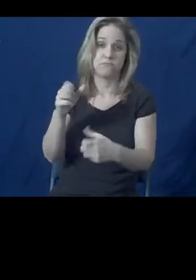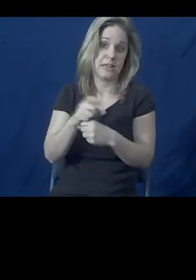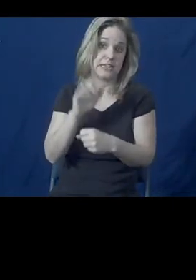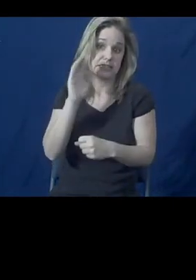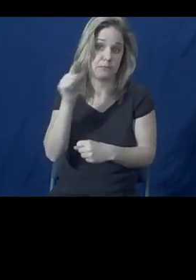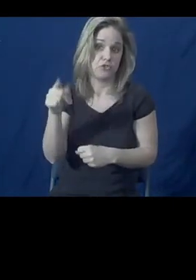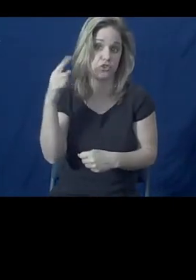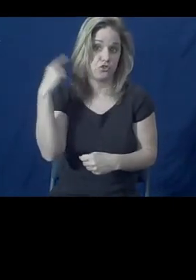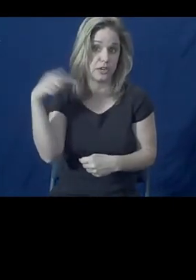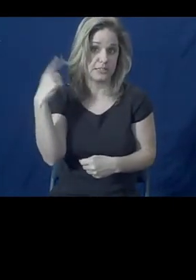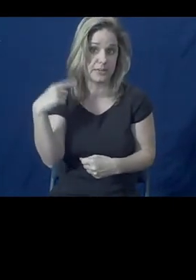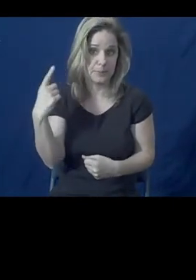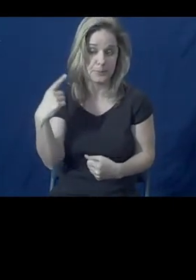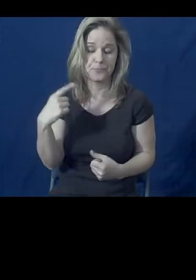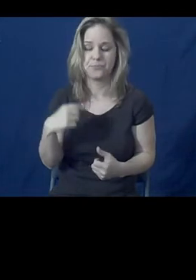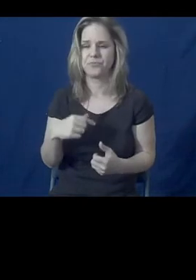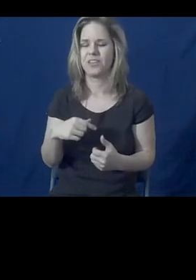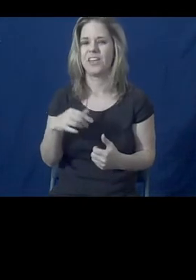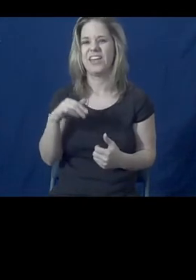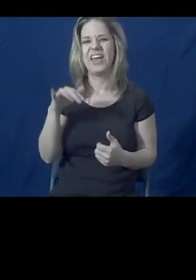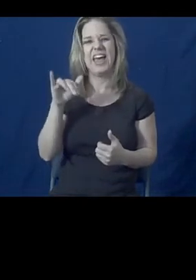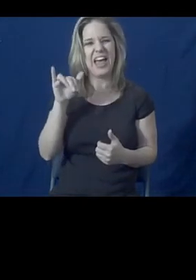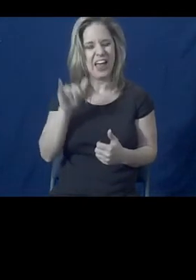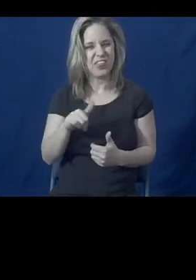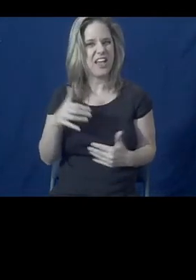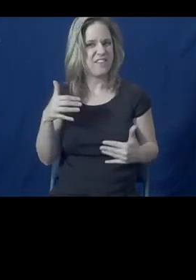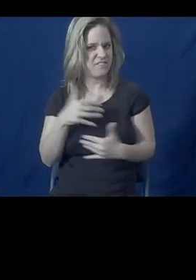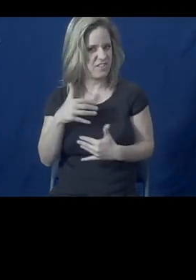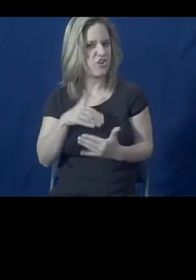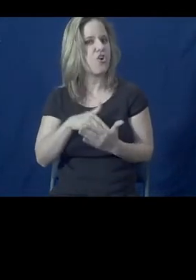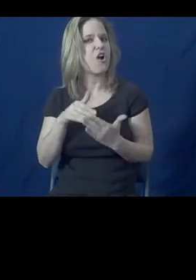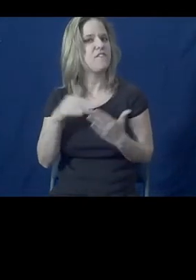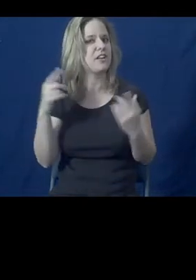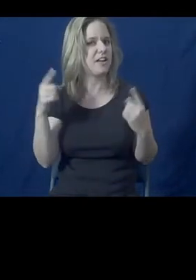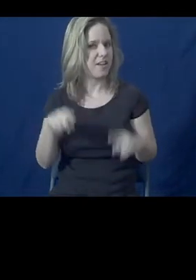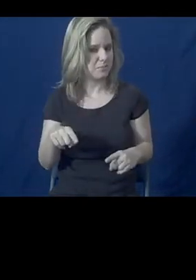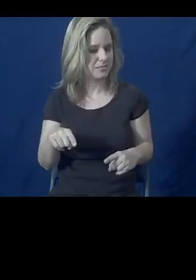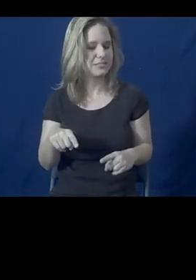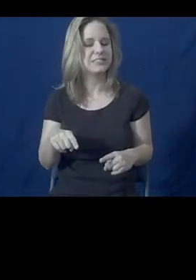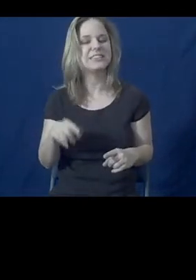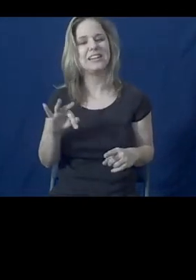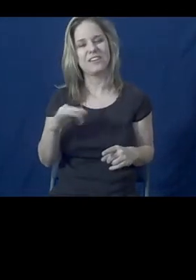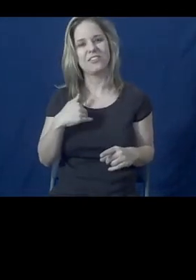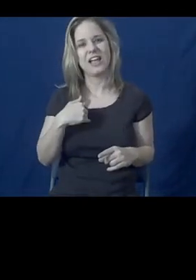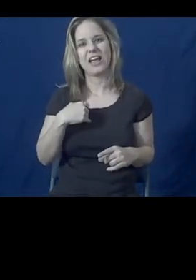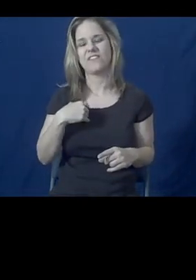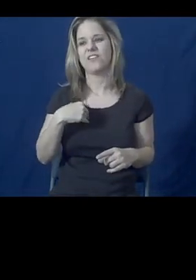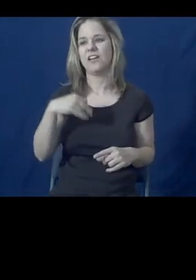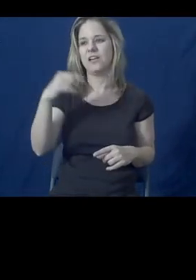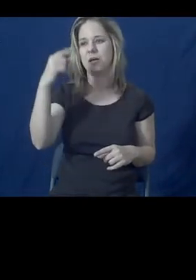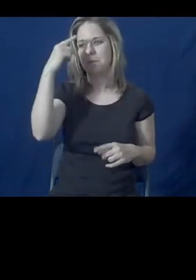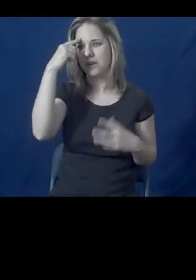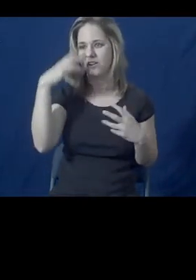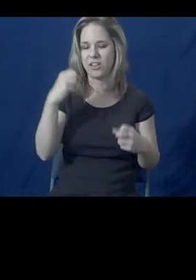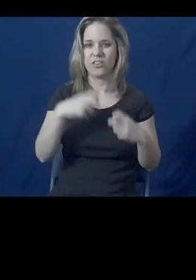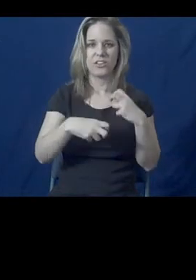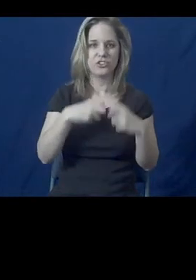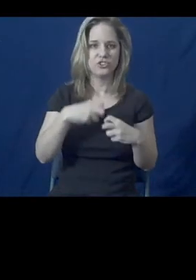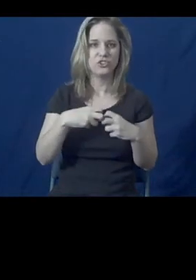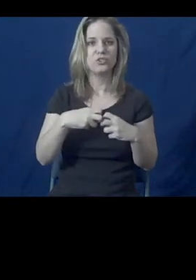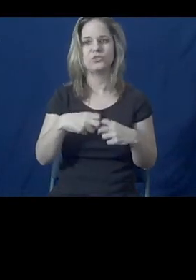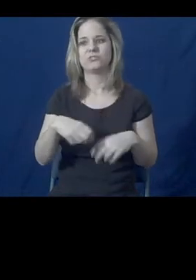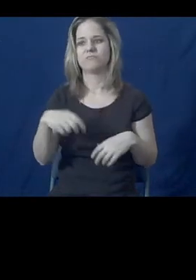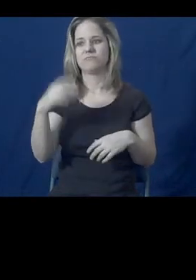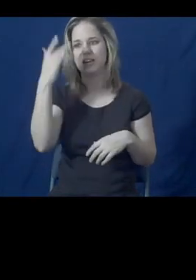And this is the fear that many people dealing with mental health issues, intellectual disabilities are in fear of,